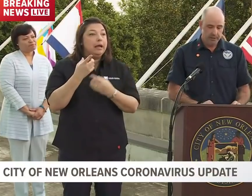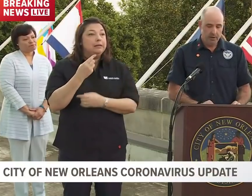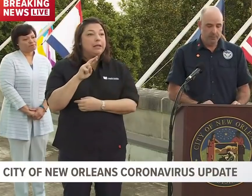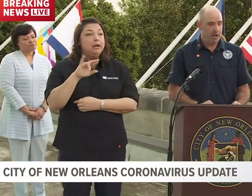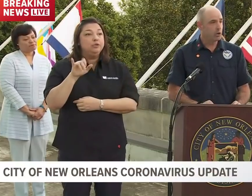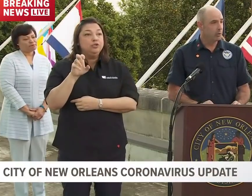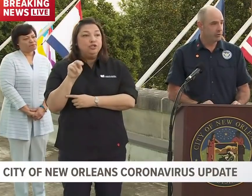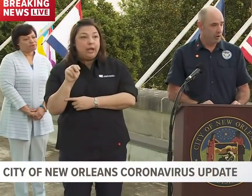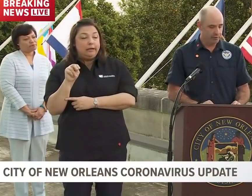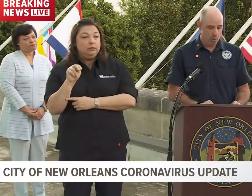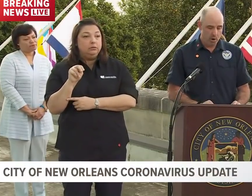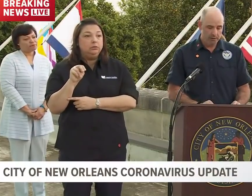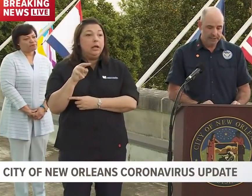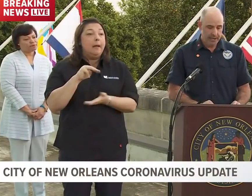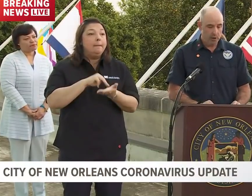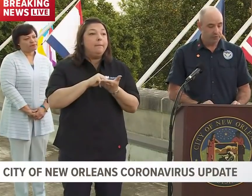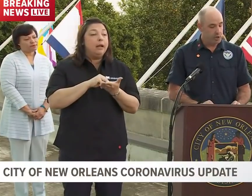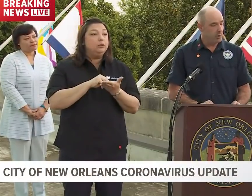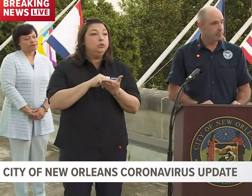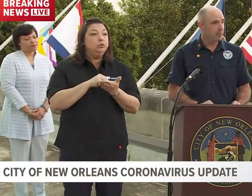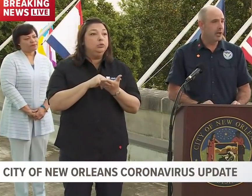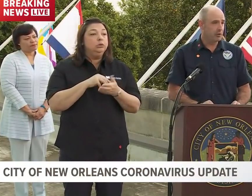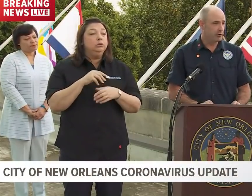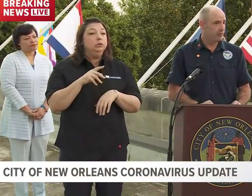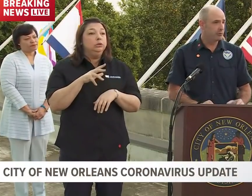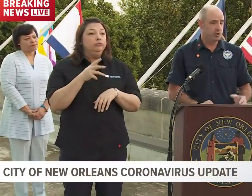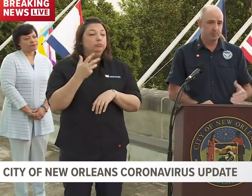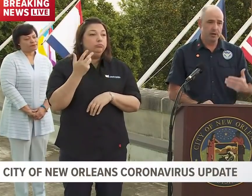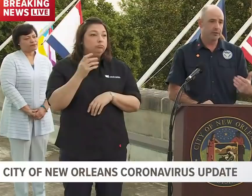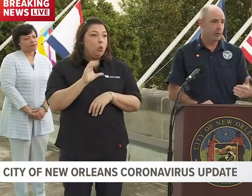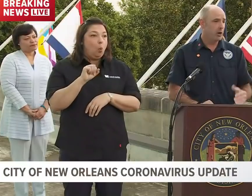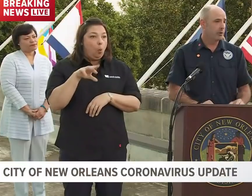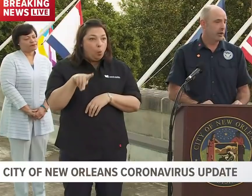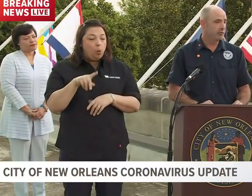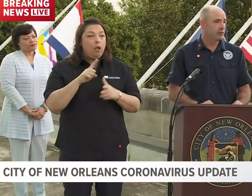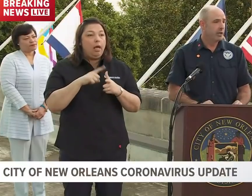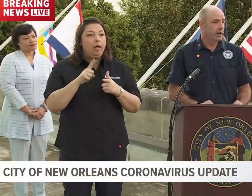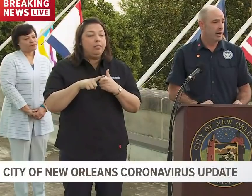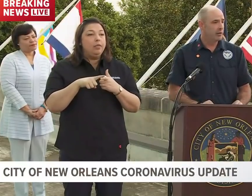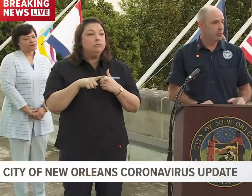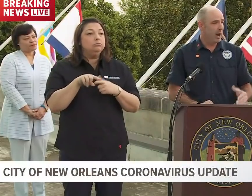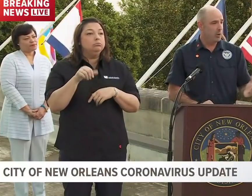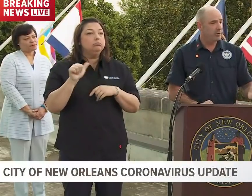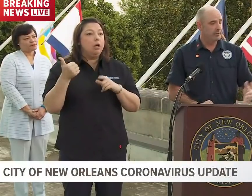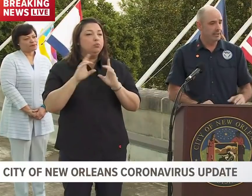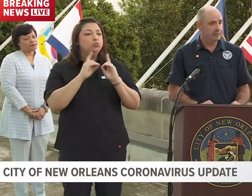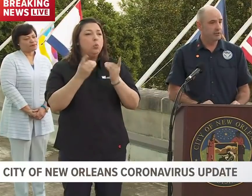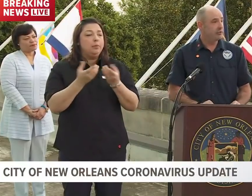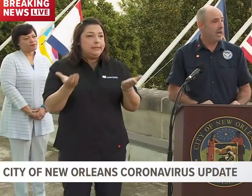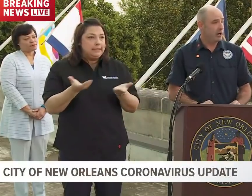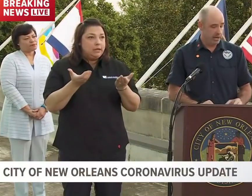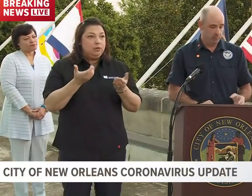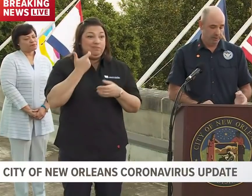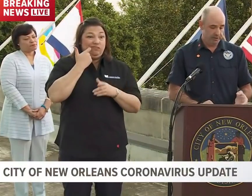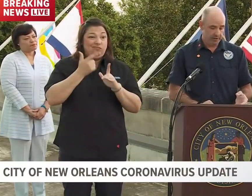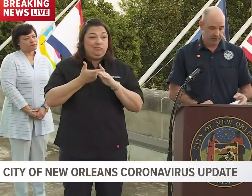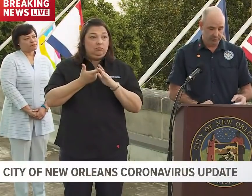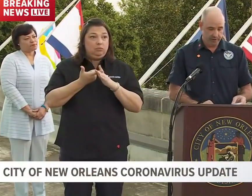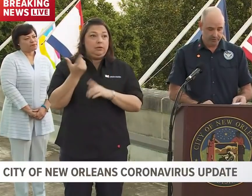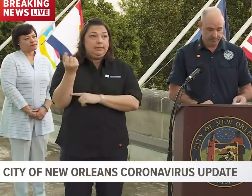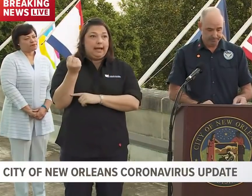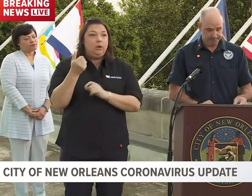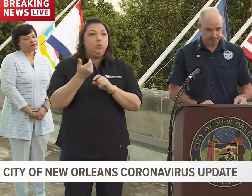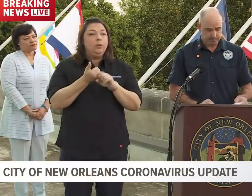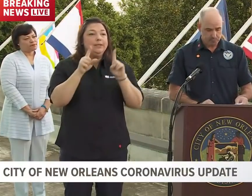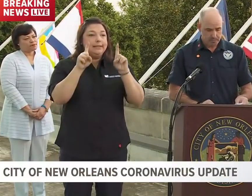Jen, the Medical Reserve Corps, and also the U.S. Public Health Service, which has been on the ground with us throughout since Saturday with the testing